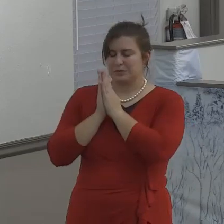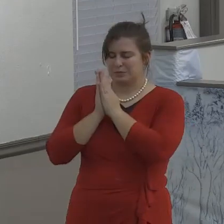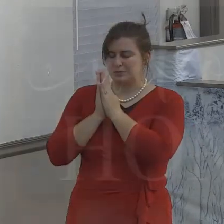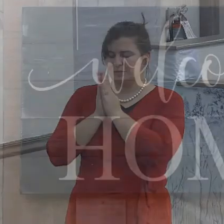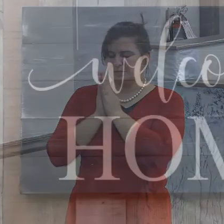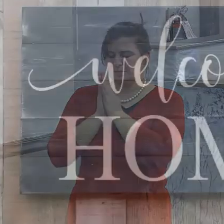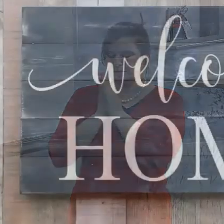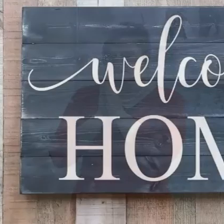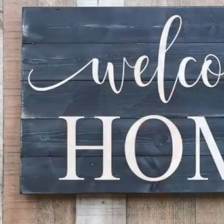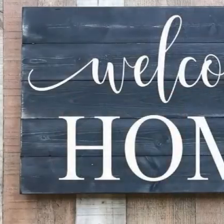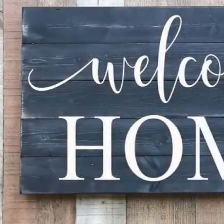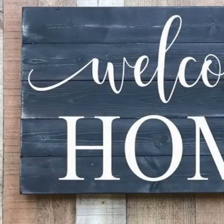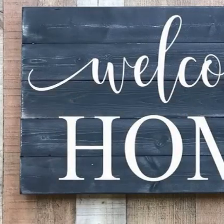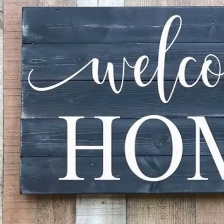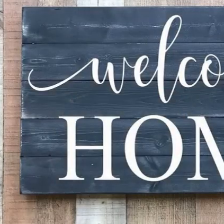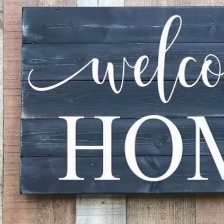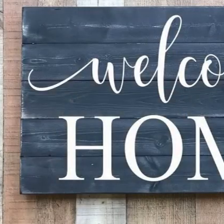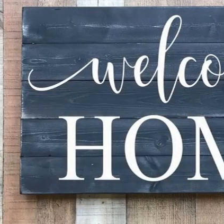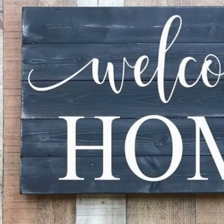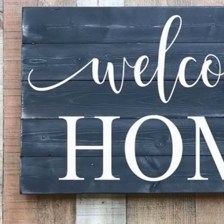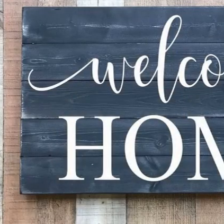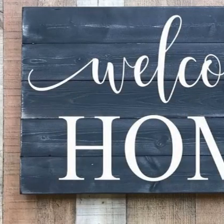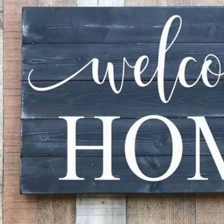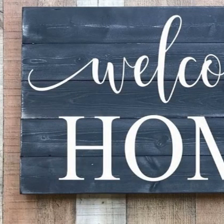this two edged is you can't see the way can't see you